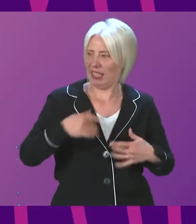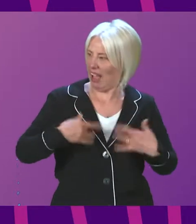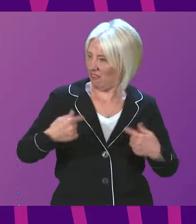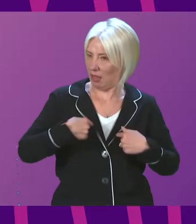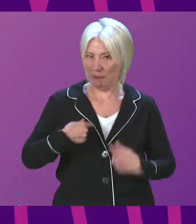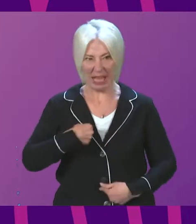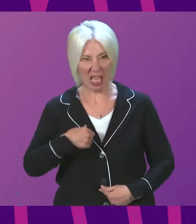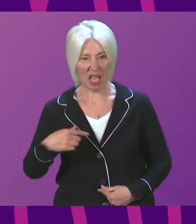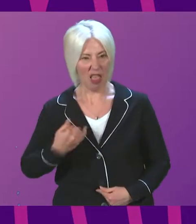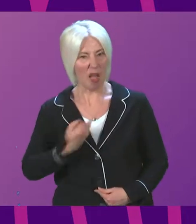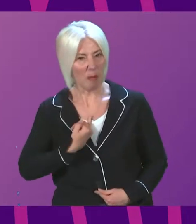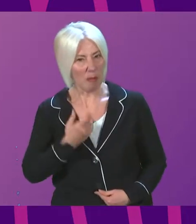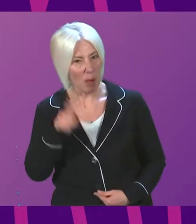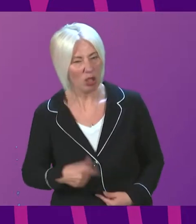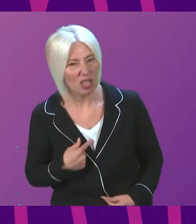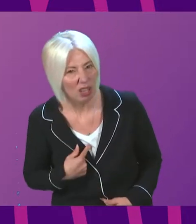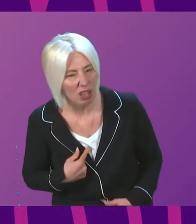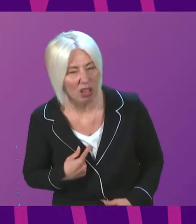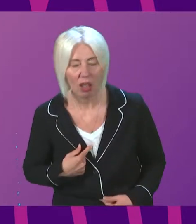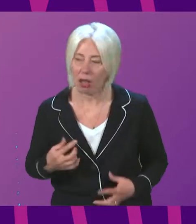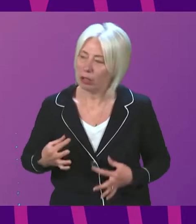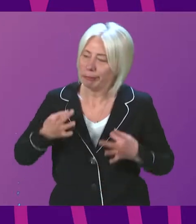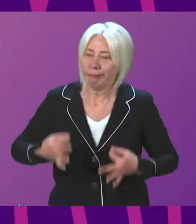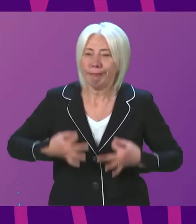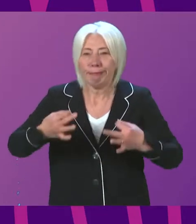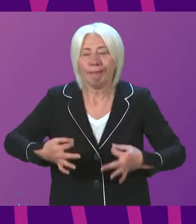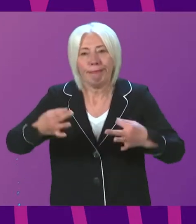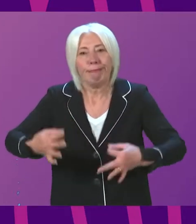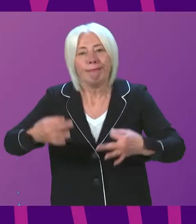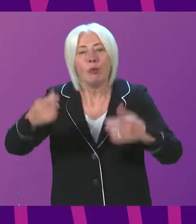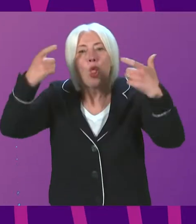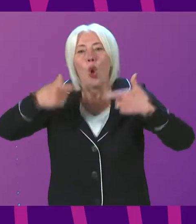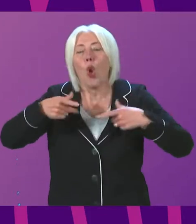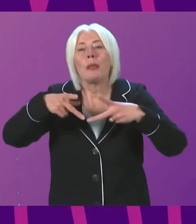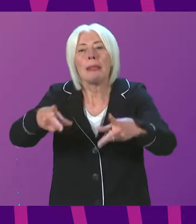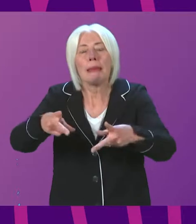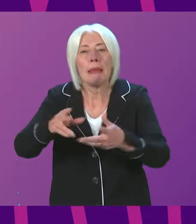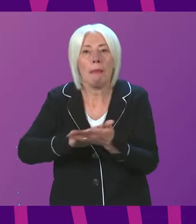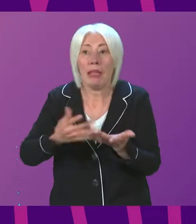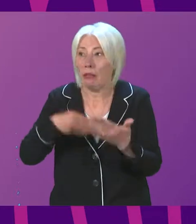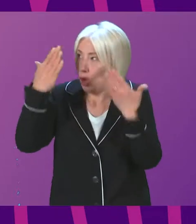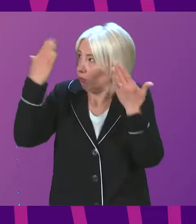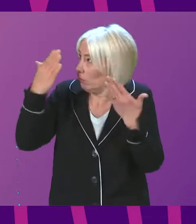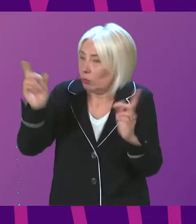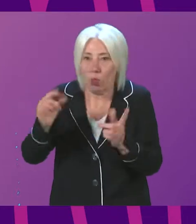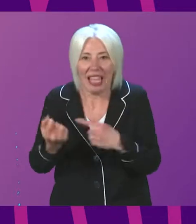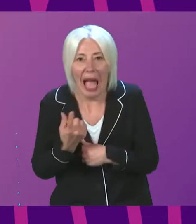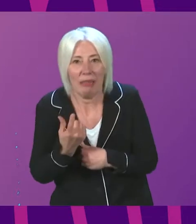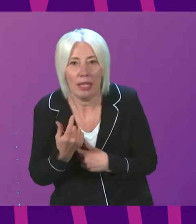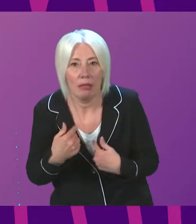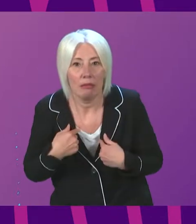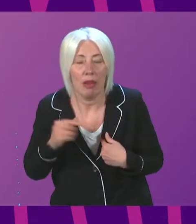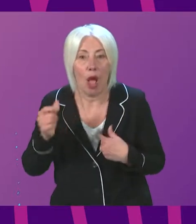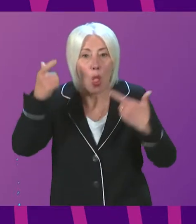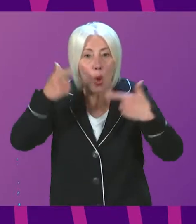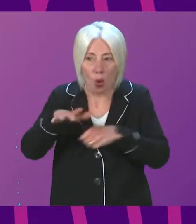the guilty party and long delays in the current court system means that they are often left in the dark as to what happens in their